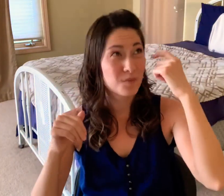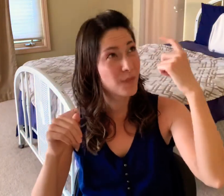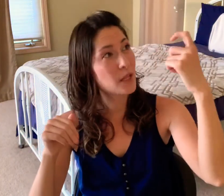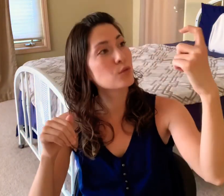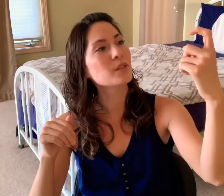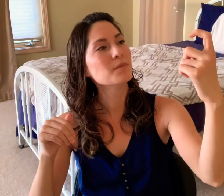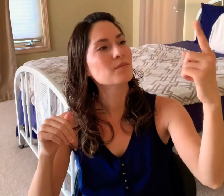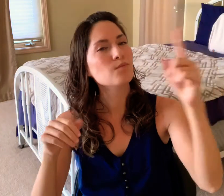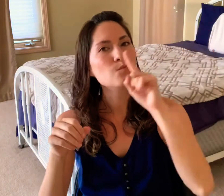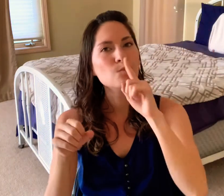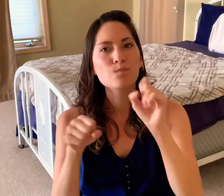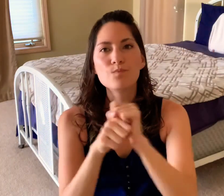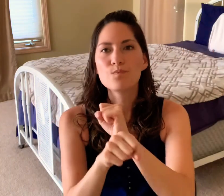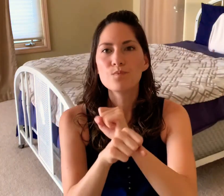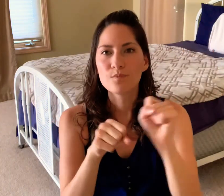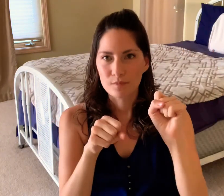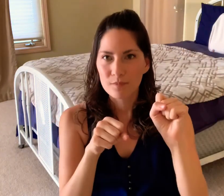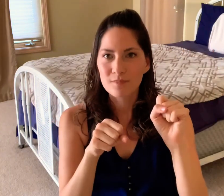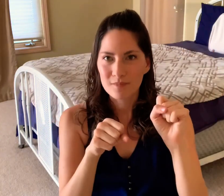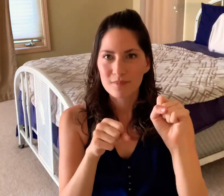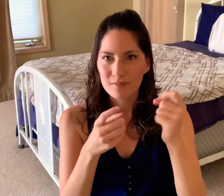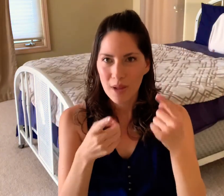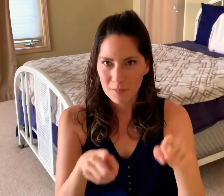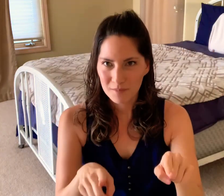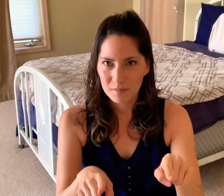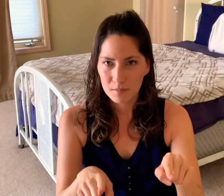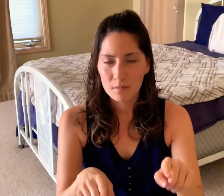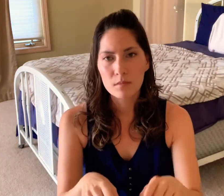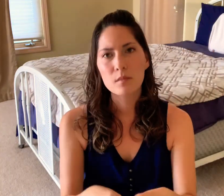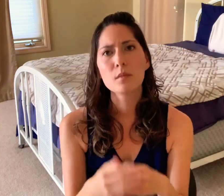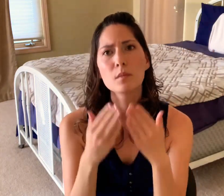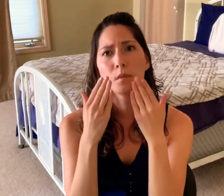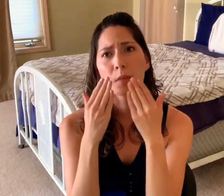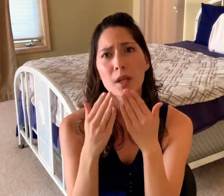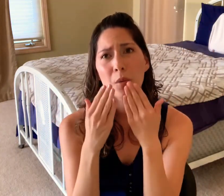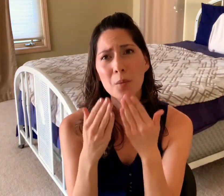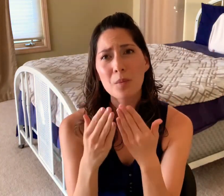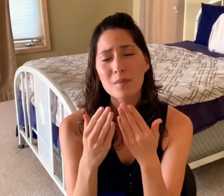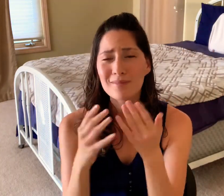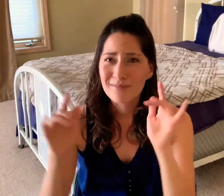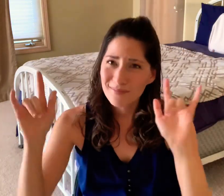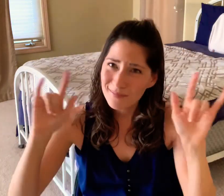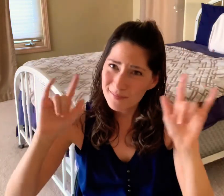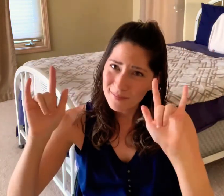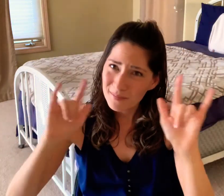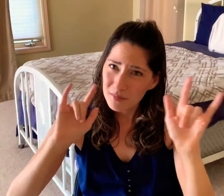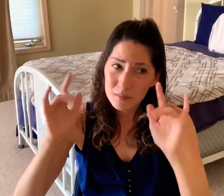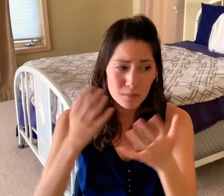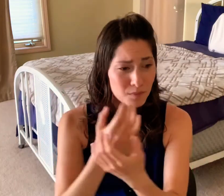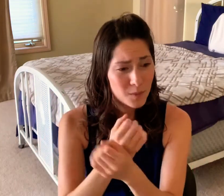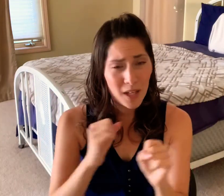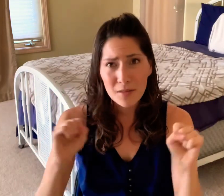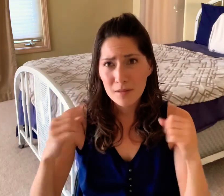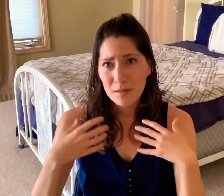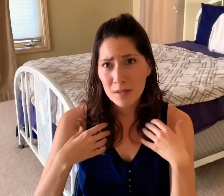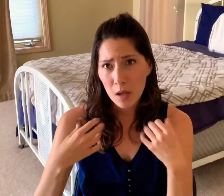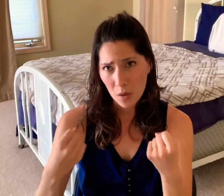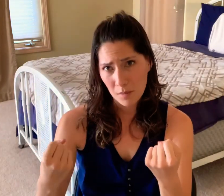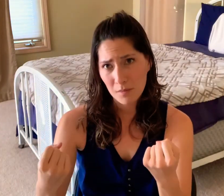And I hope for this dream to actually come true Thank you so much, I love you all, be safe and